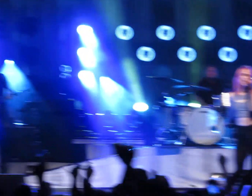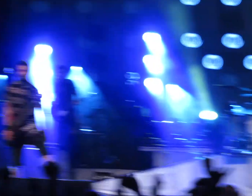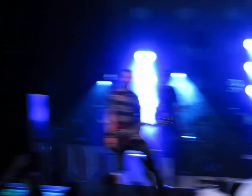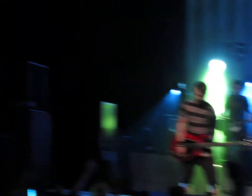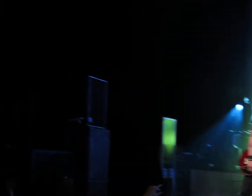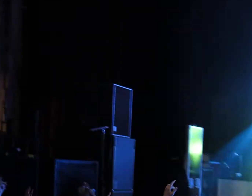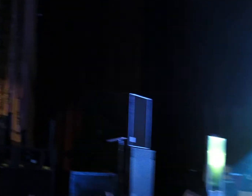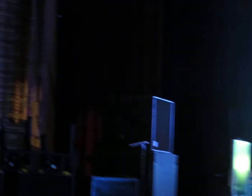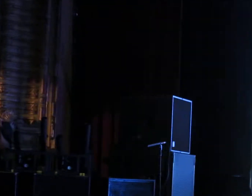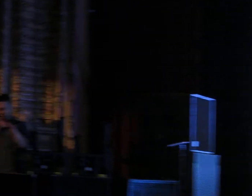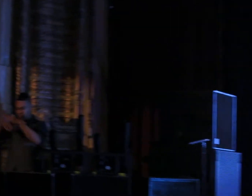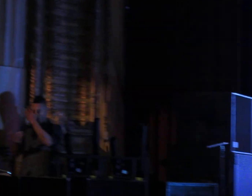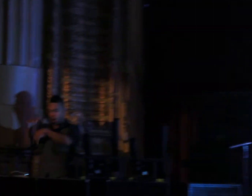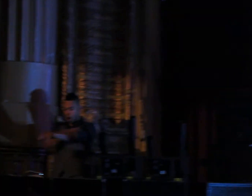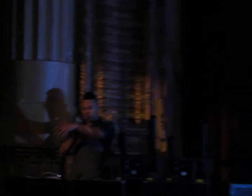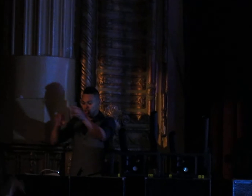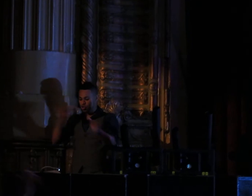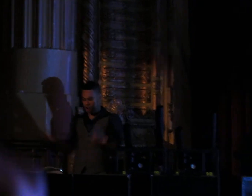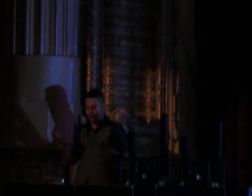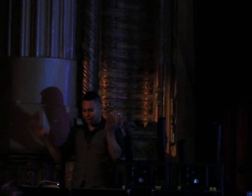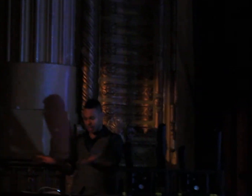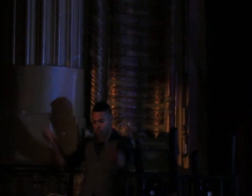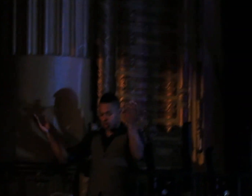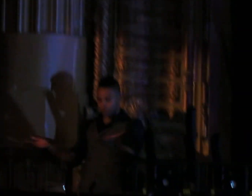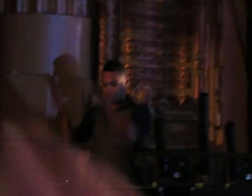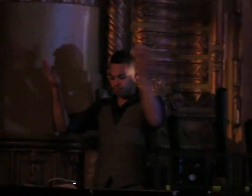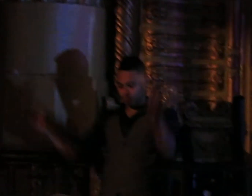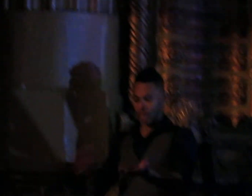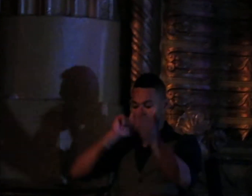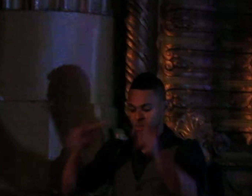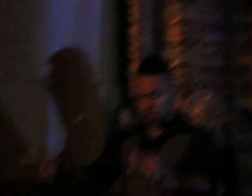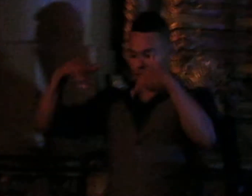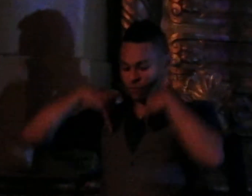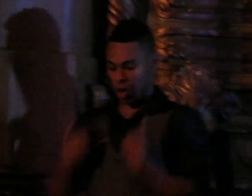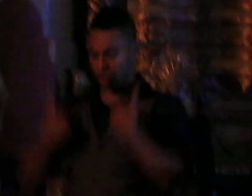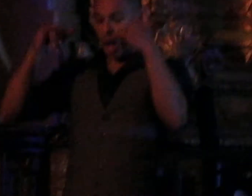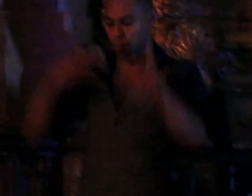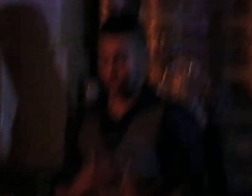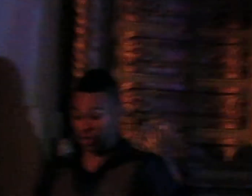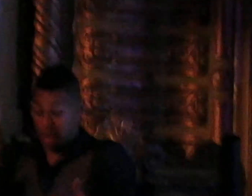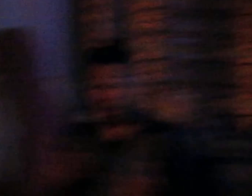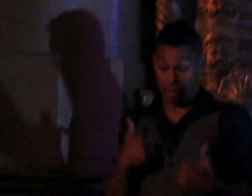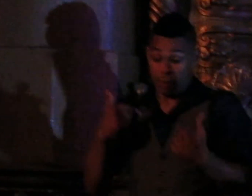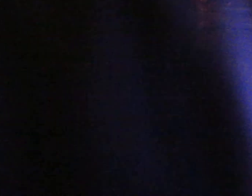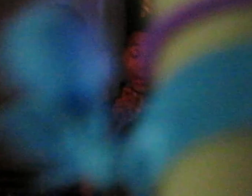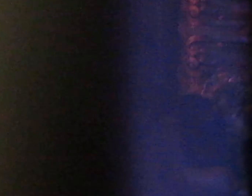Keep your eye on, on, cause you're not here. Spying for us and hearing what's up when and